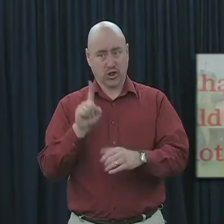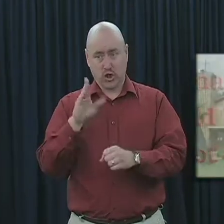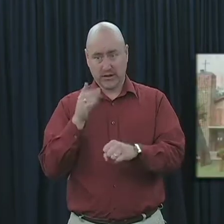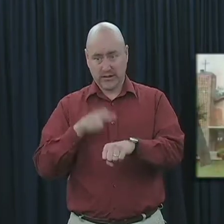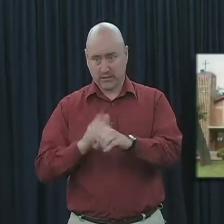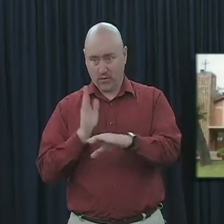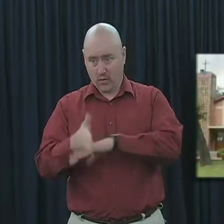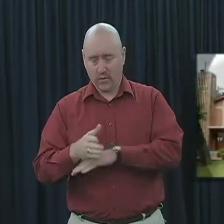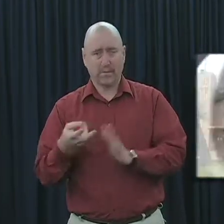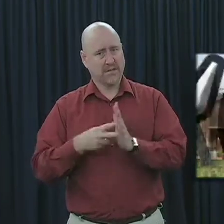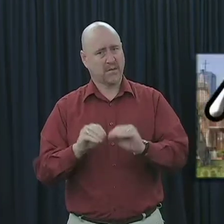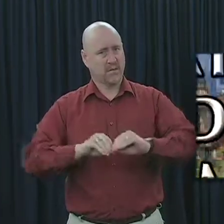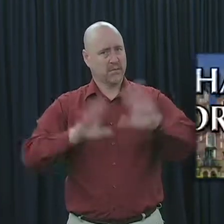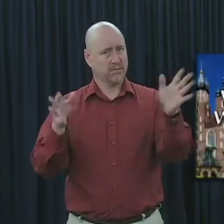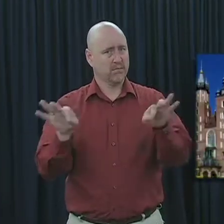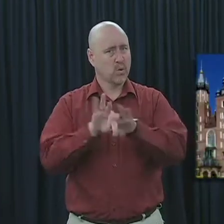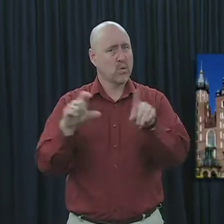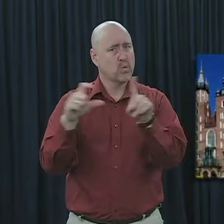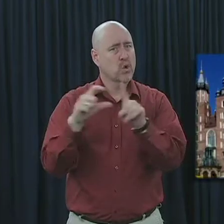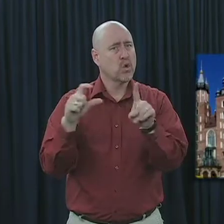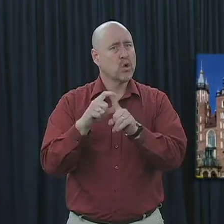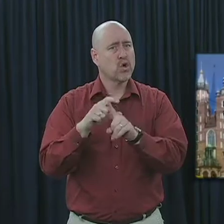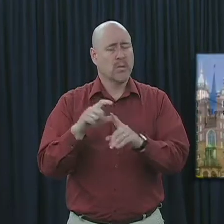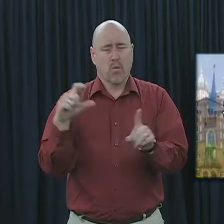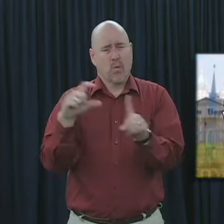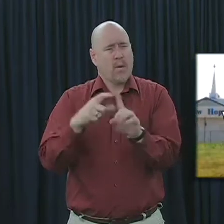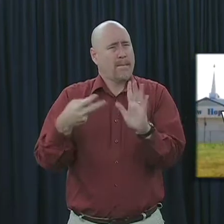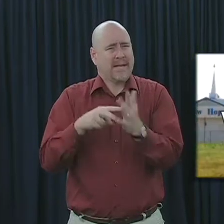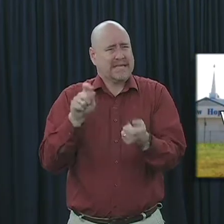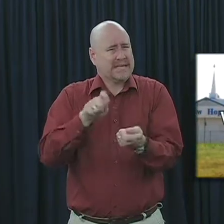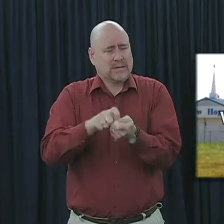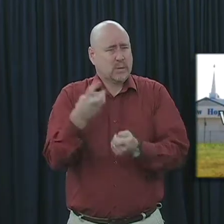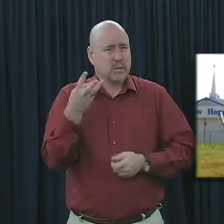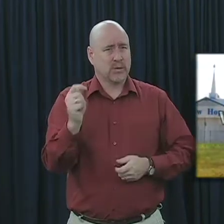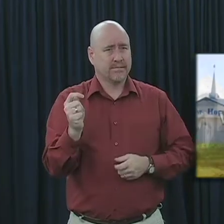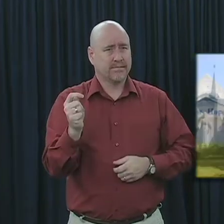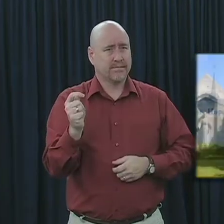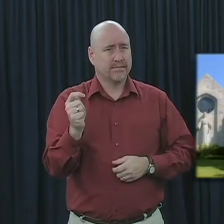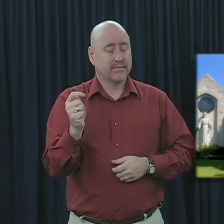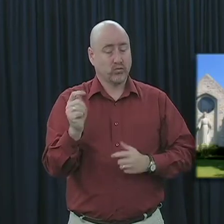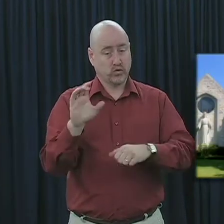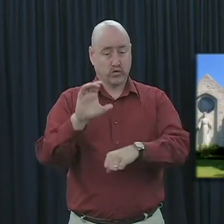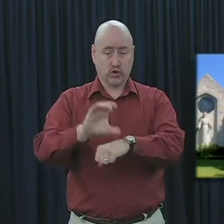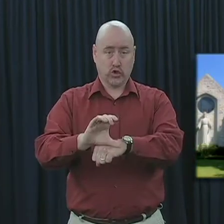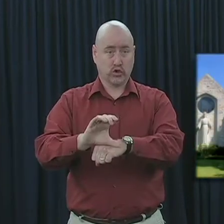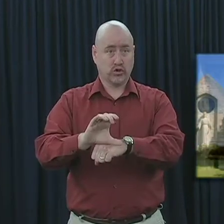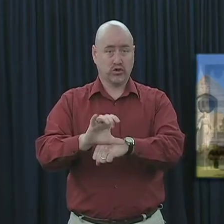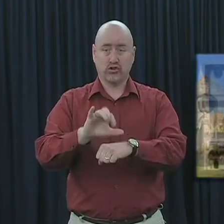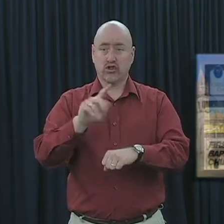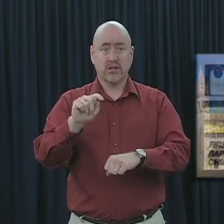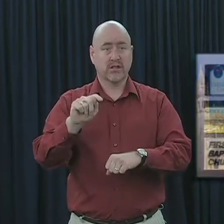word. But what exactly does it mean? Is the church merely a place of worship?